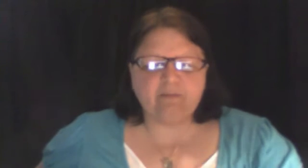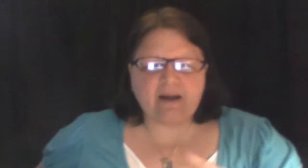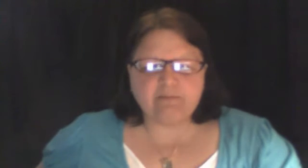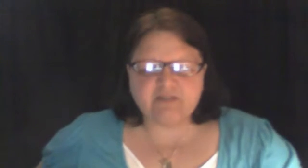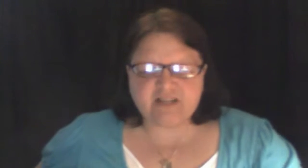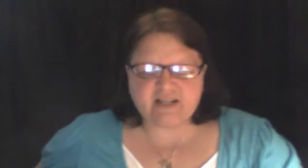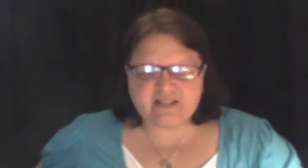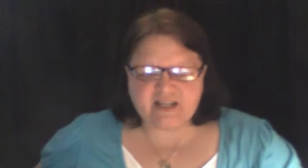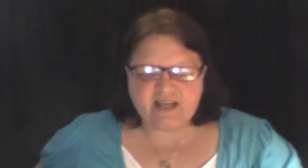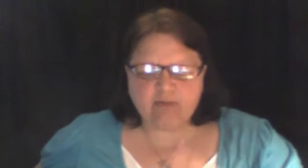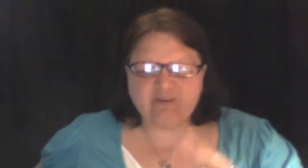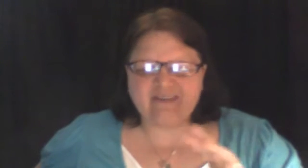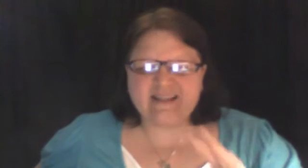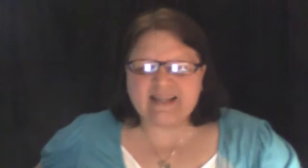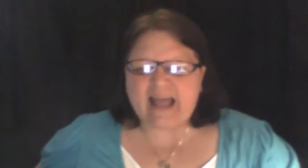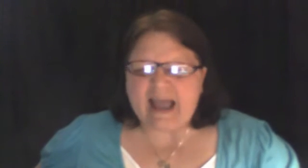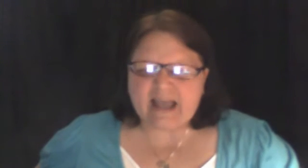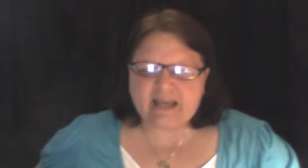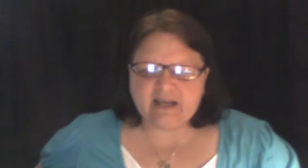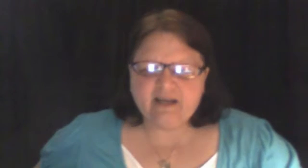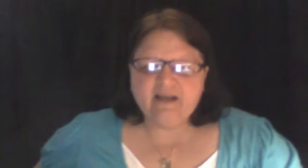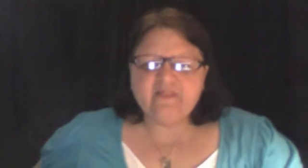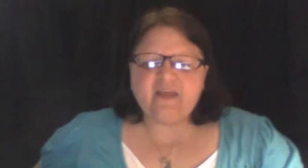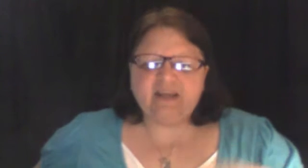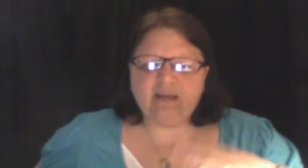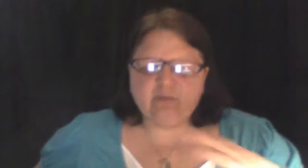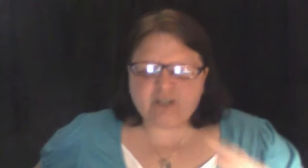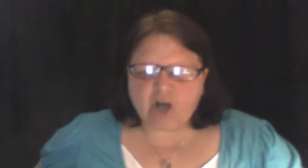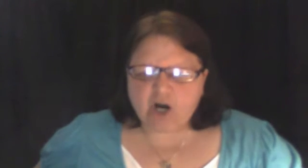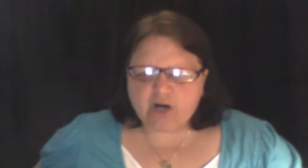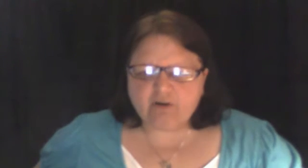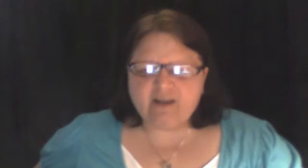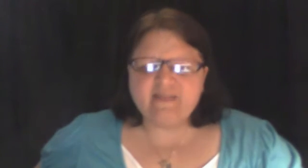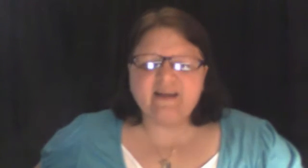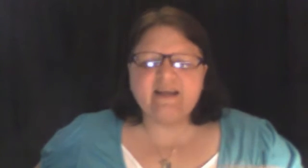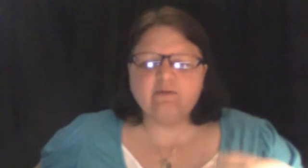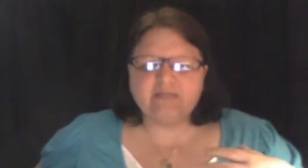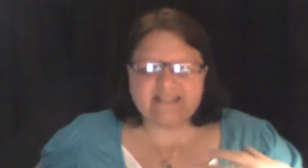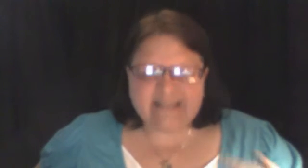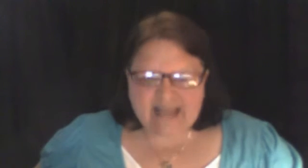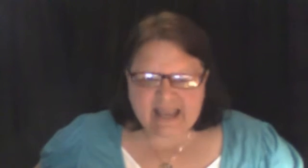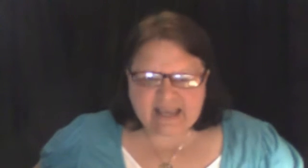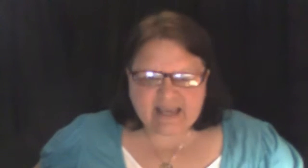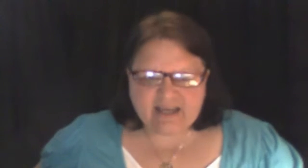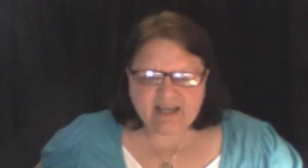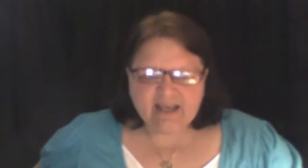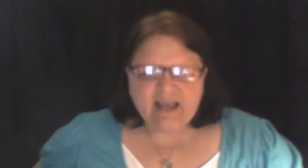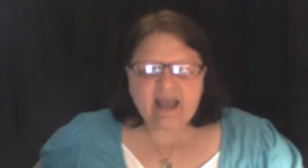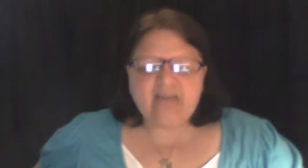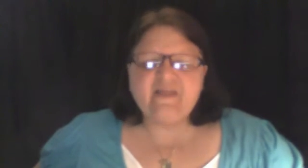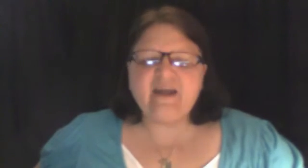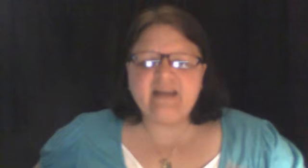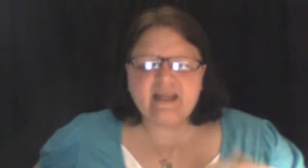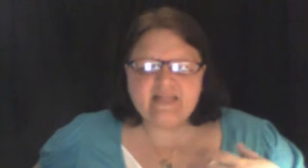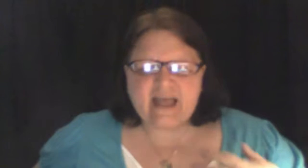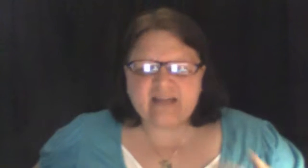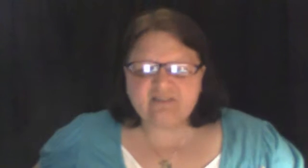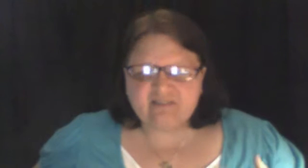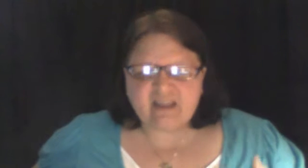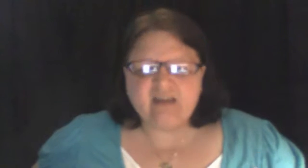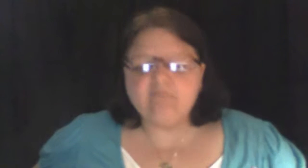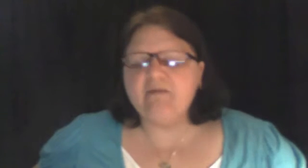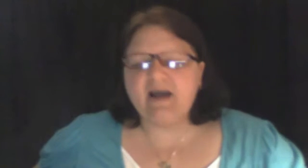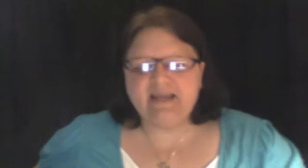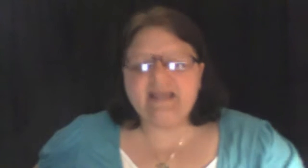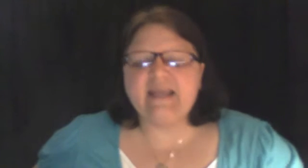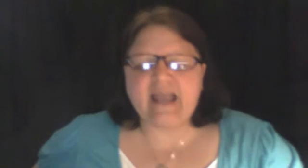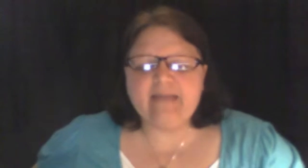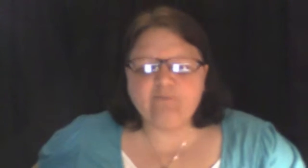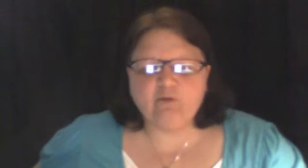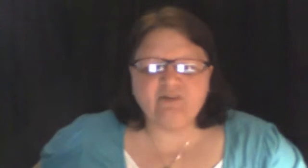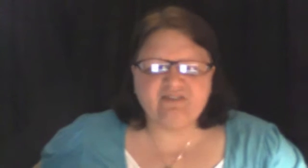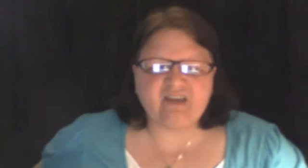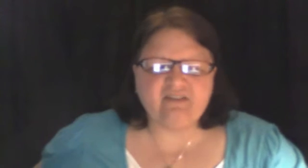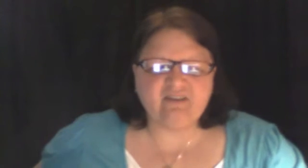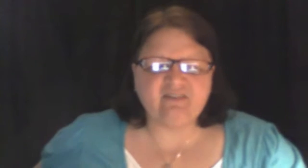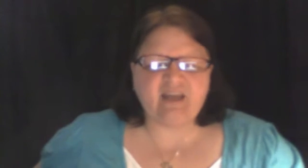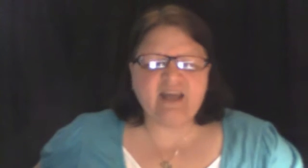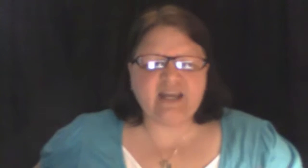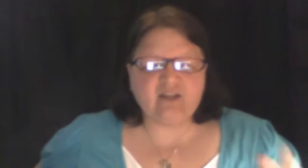Bible says that he was in lack, that he was hungry, that he was naked and that in that state of mind, he came to his senses and he